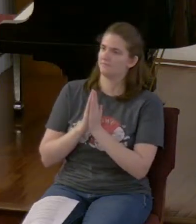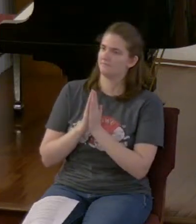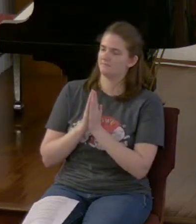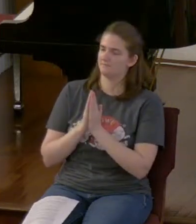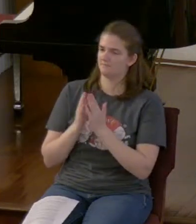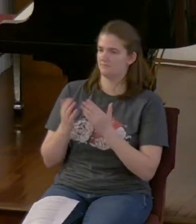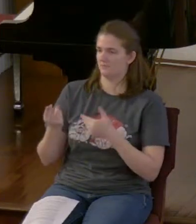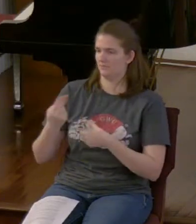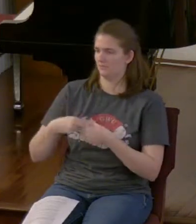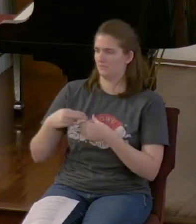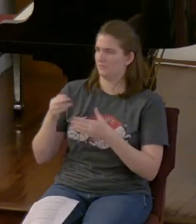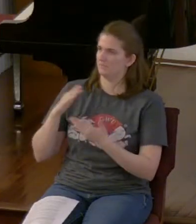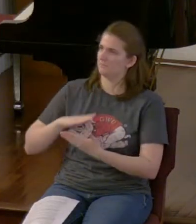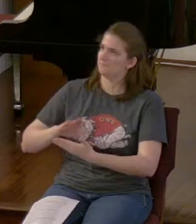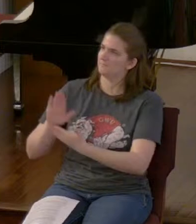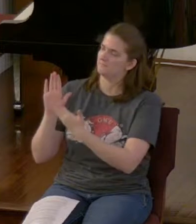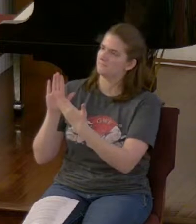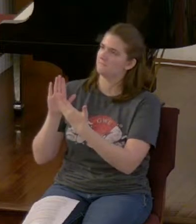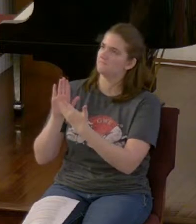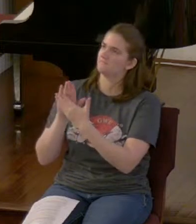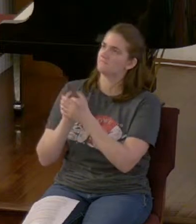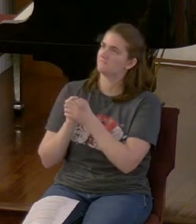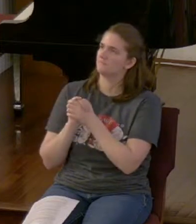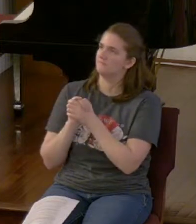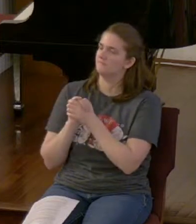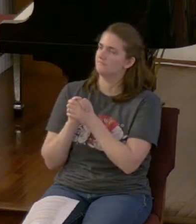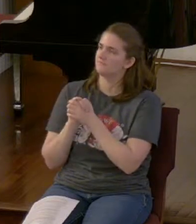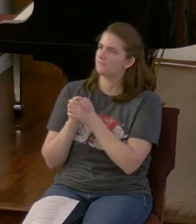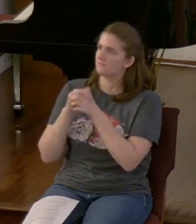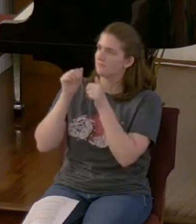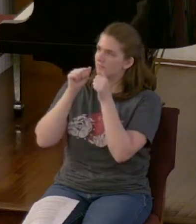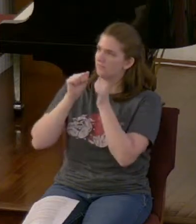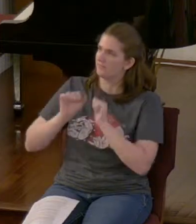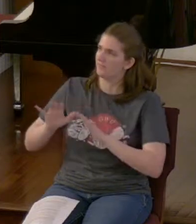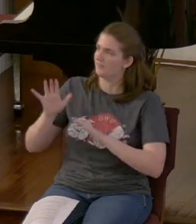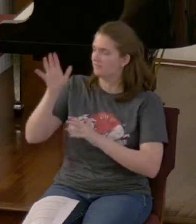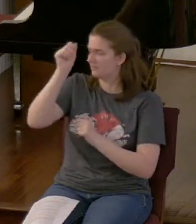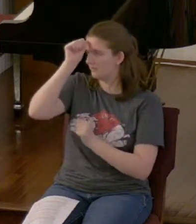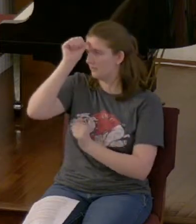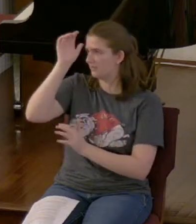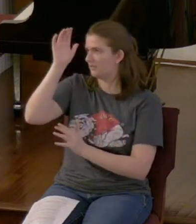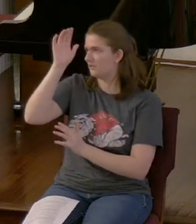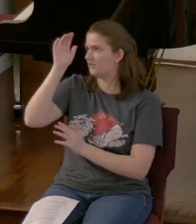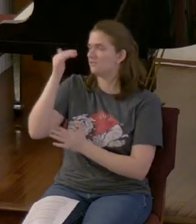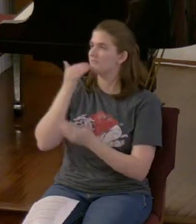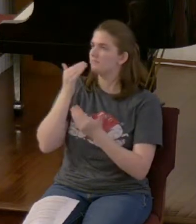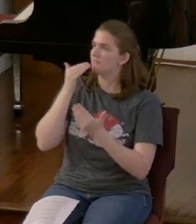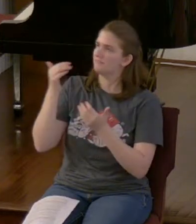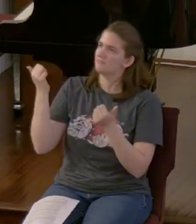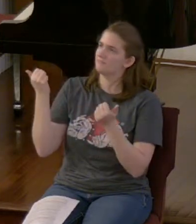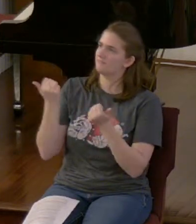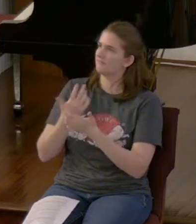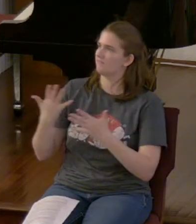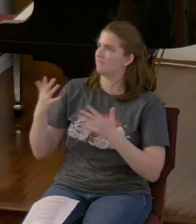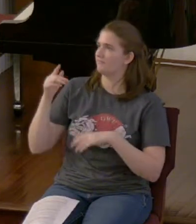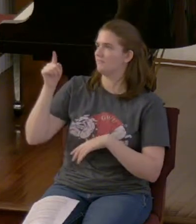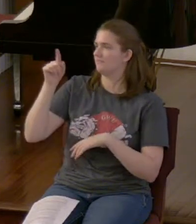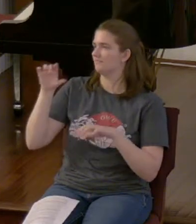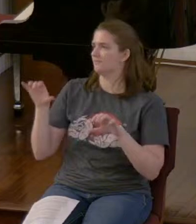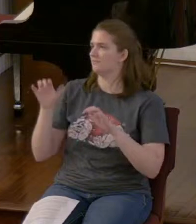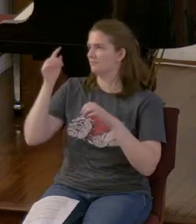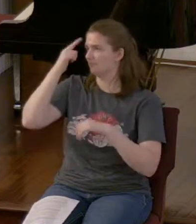as we go to the Lord in prayer as we begin our time together. Our blessed Heavenly Father, thank you so much for everything that you're doing for us.